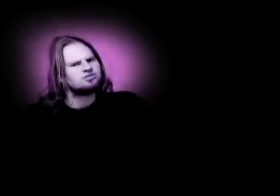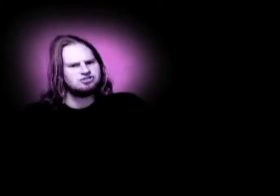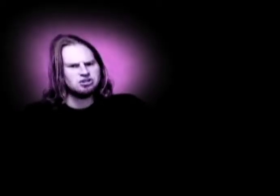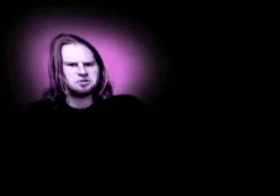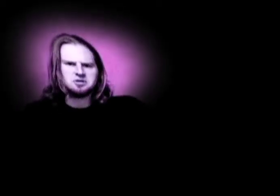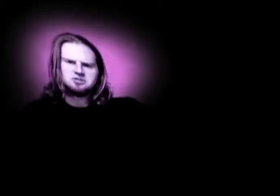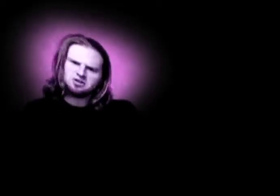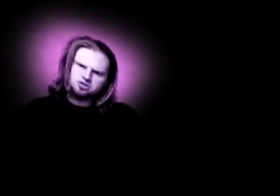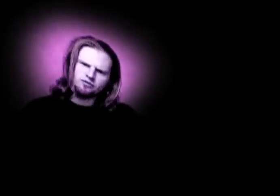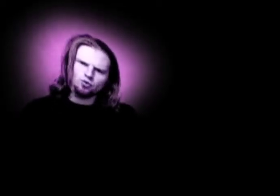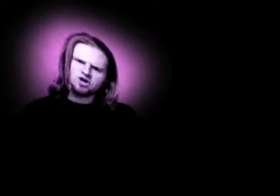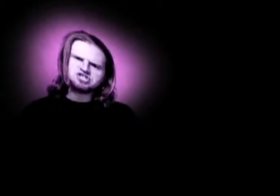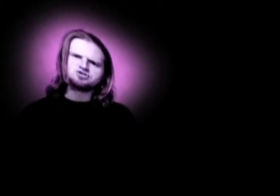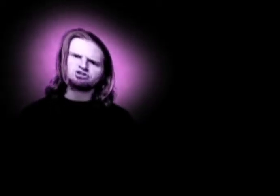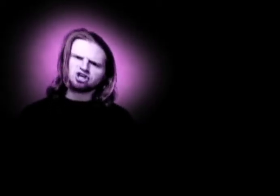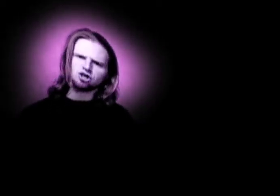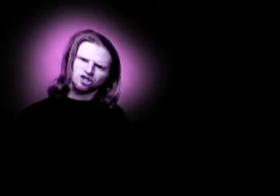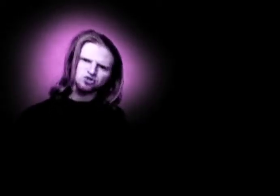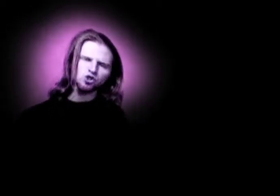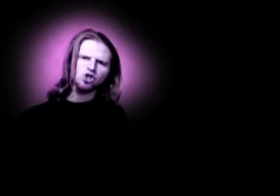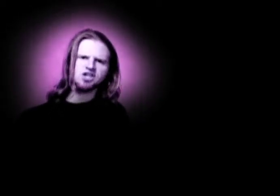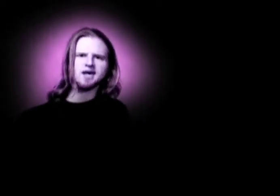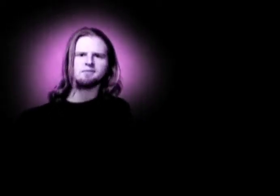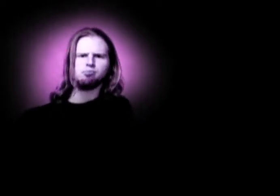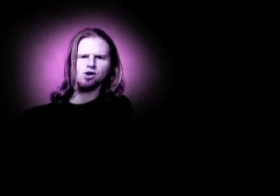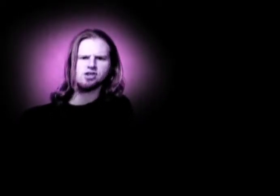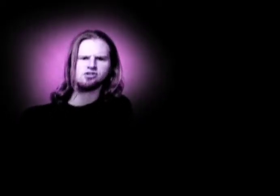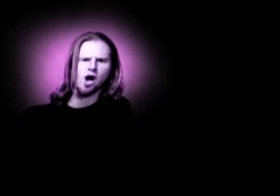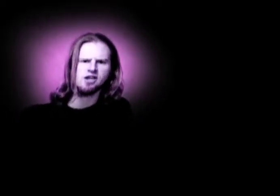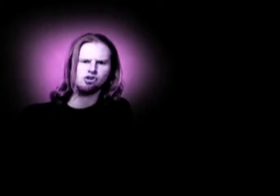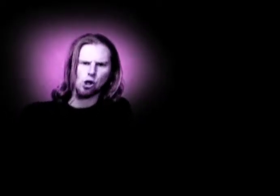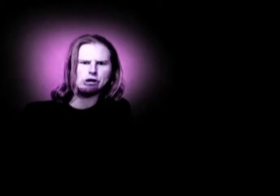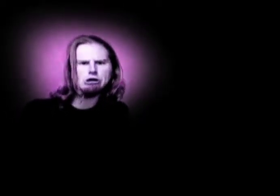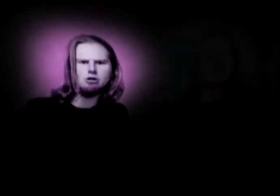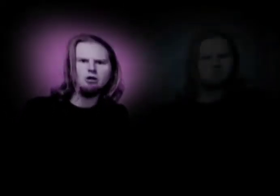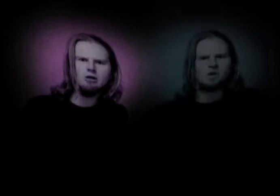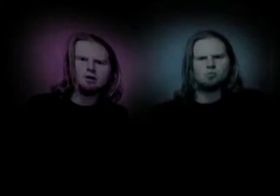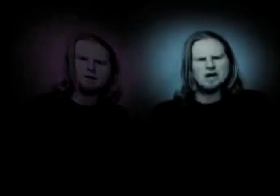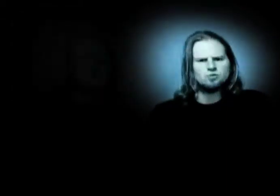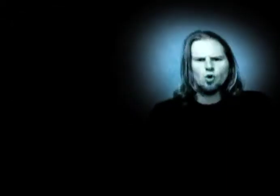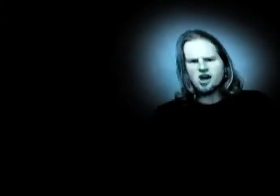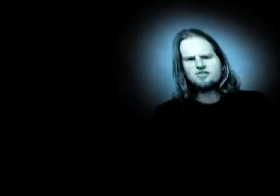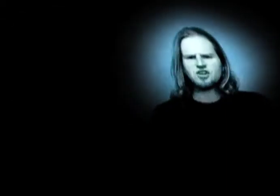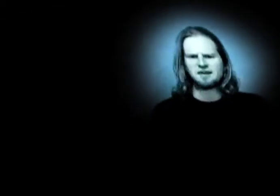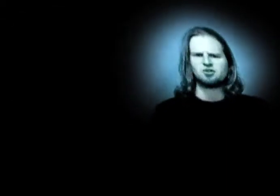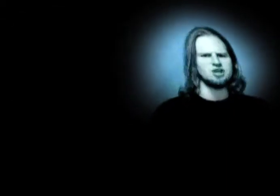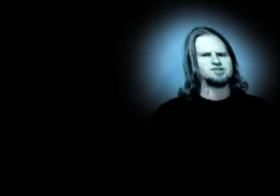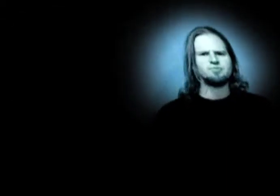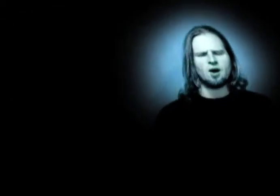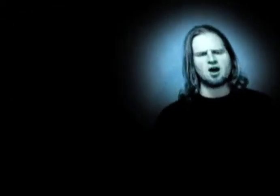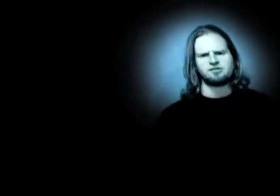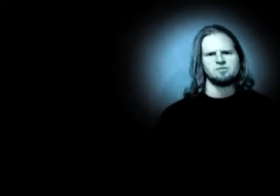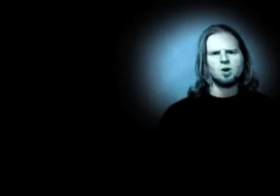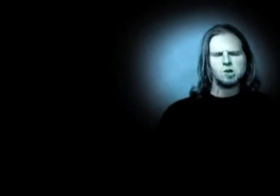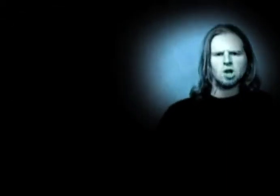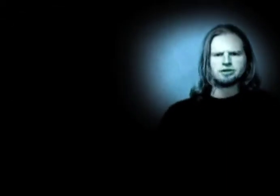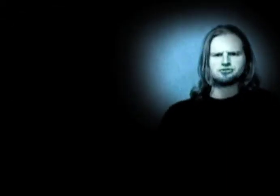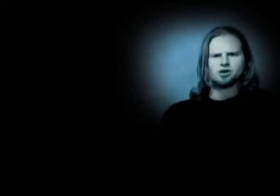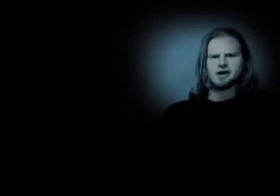Dude, did you ever wish that you could get a closer look at that book in Donnie Tarka? And what was that crazy box in Mulholland Drive?